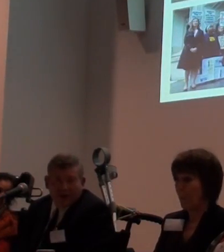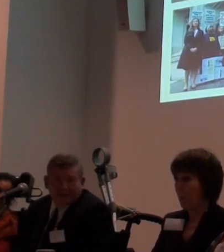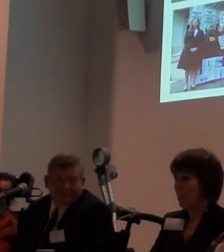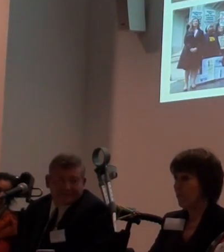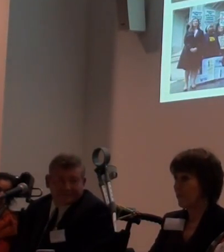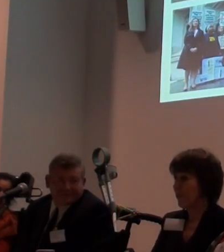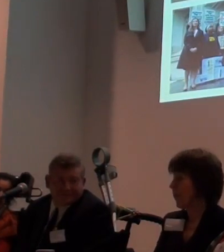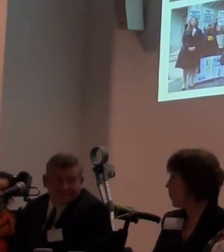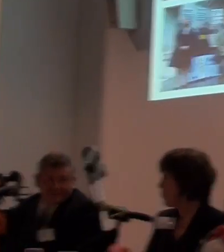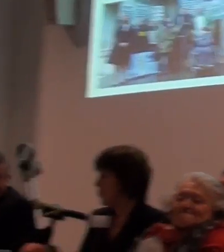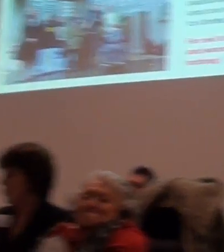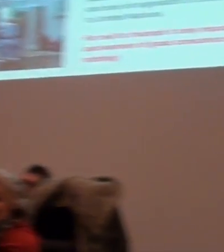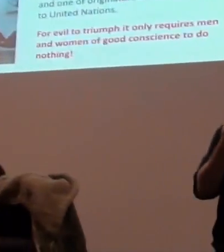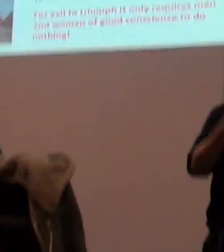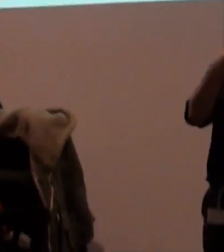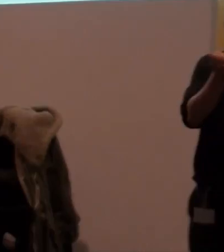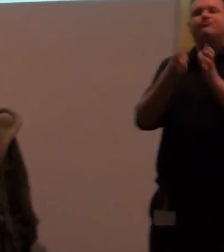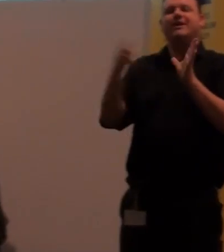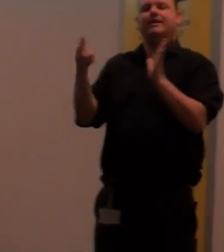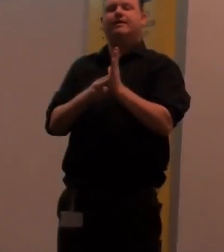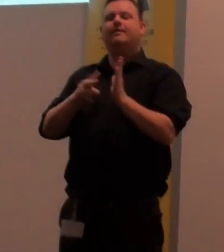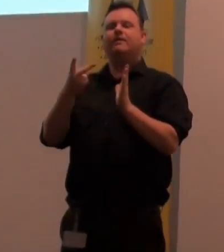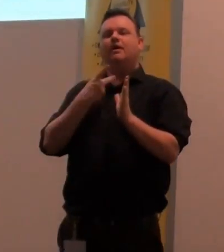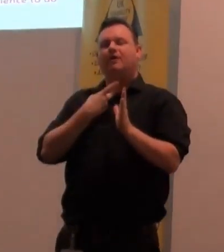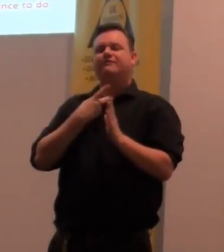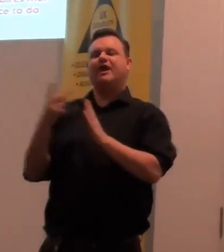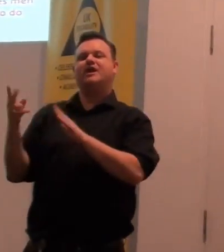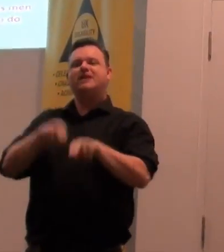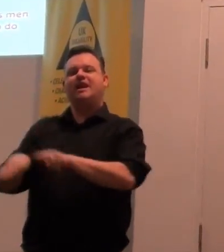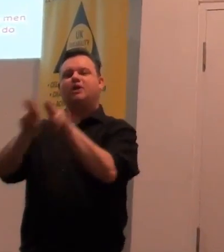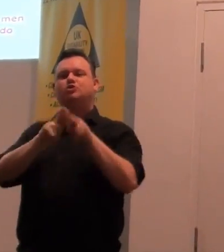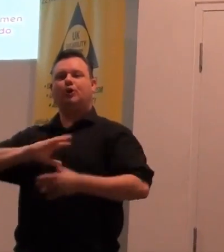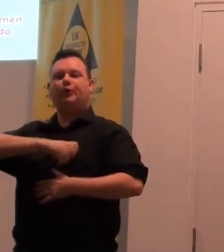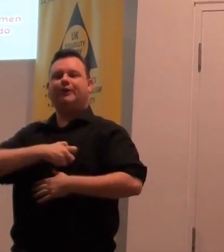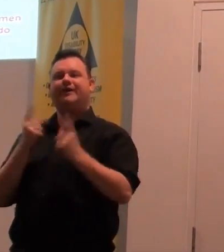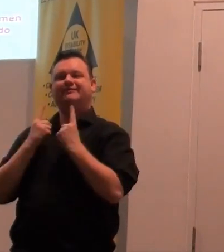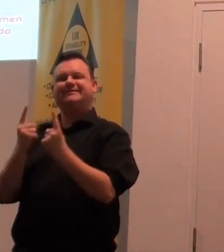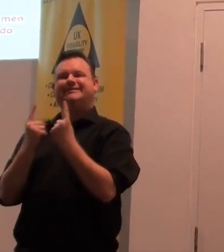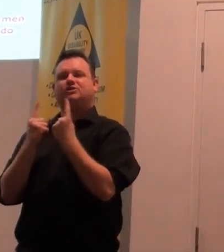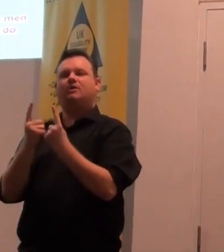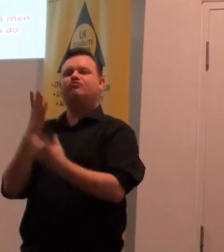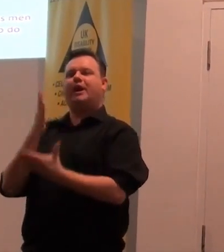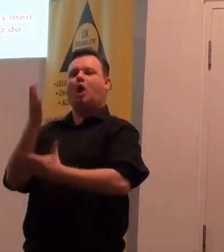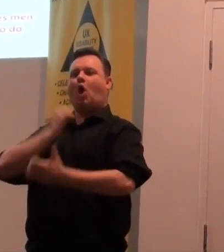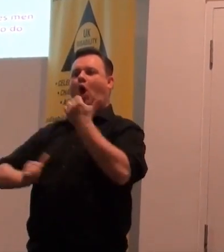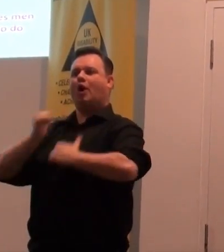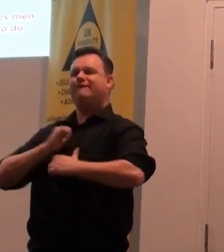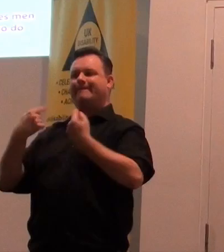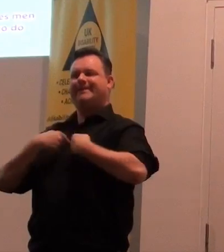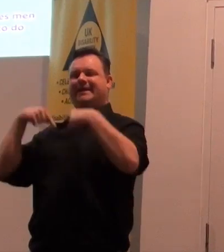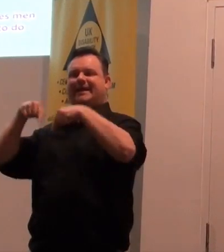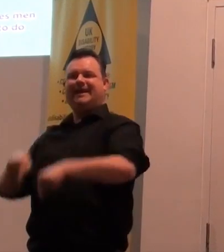My name's Louise Regan. I'm the vice president of the National Union of Teachers. And it's an absolute honour for me to be here.